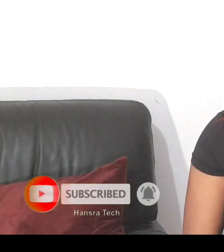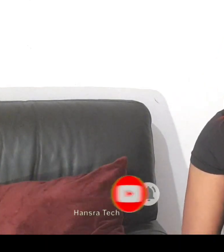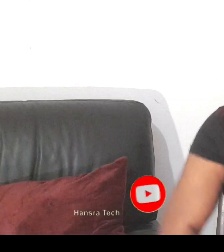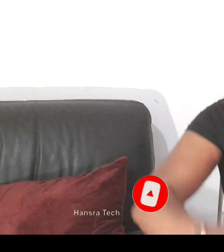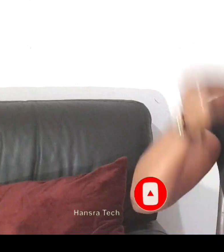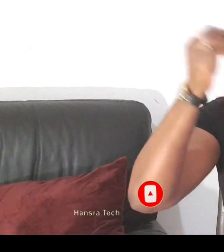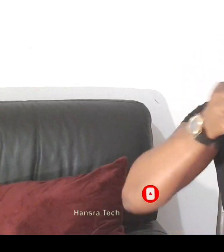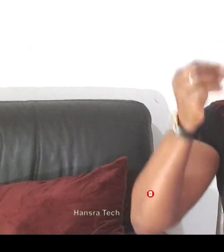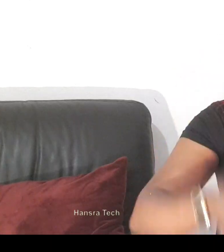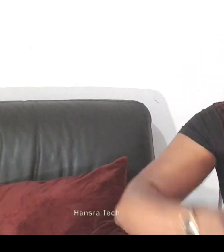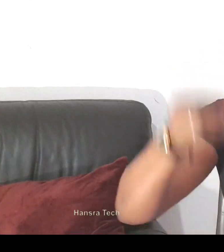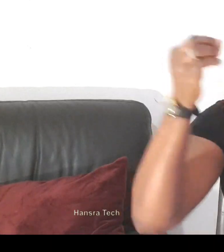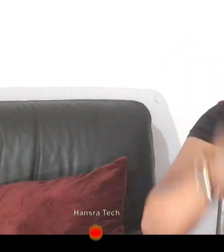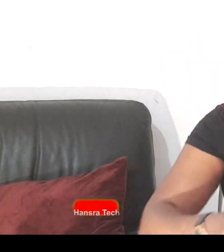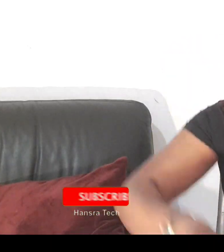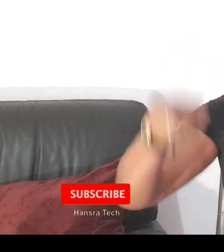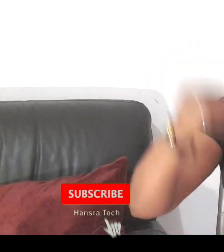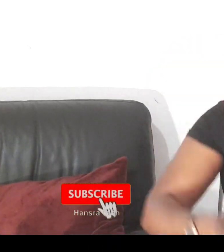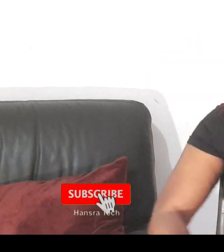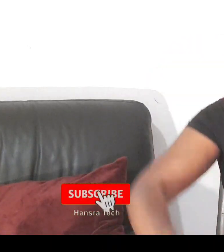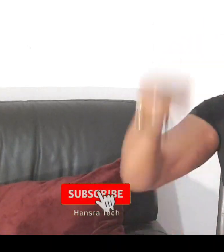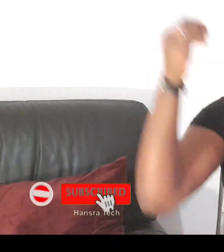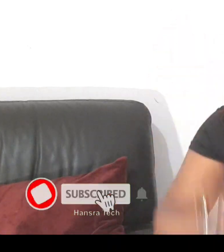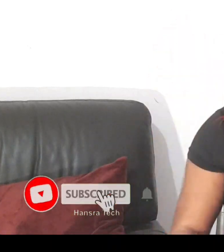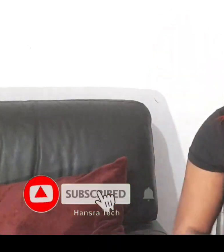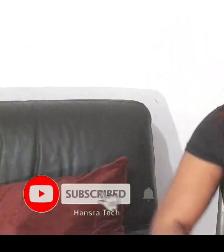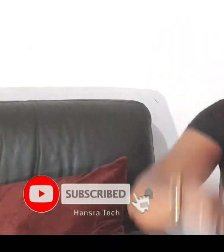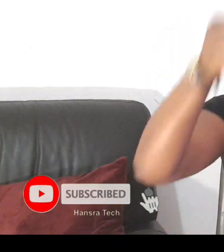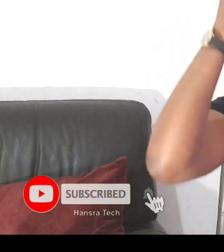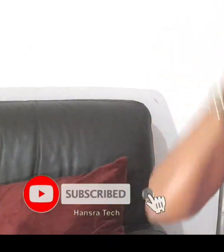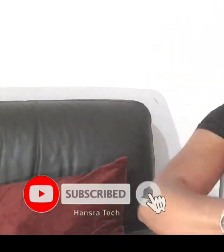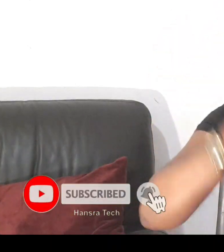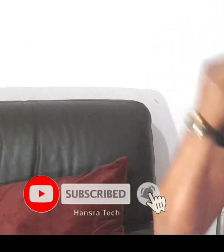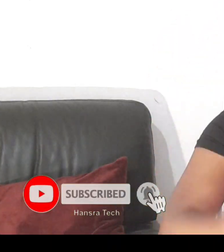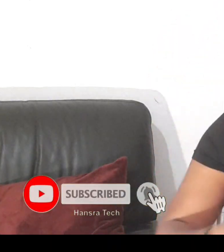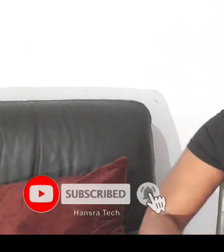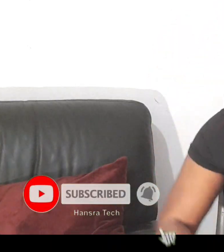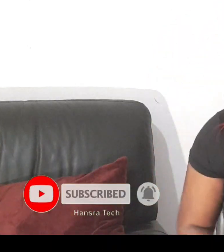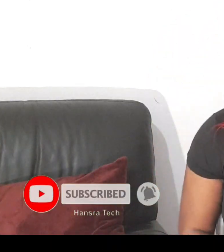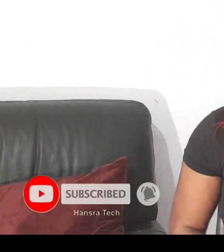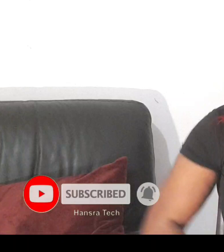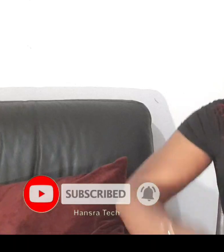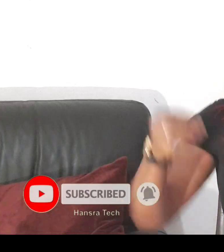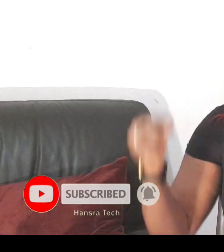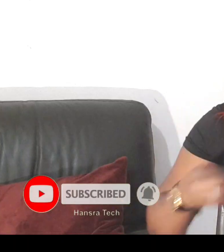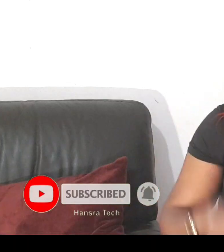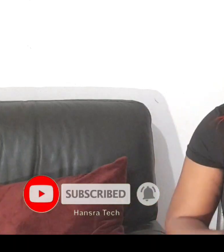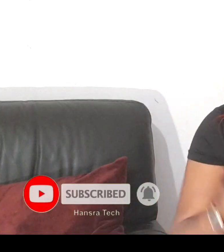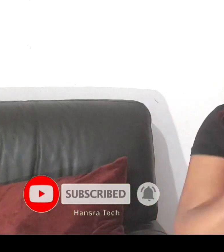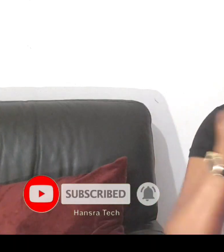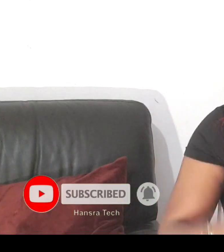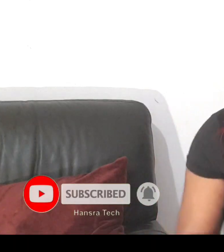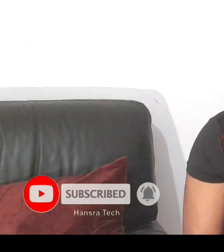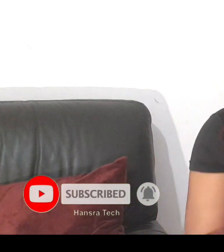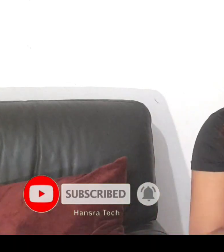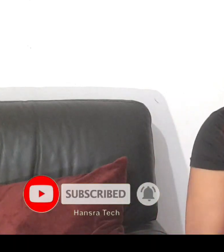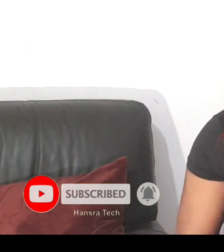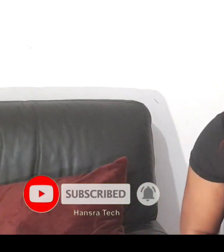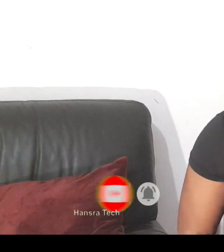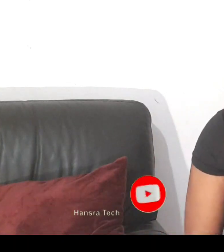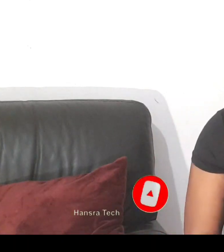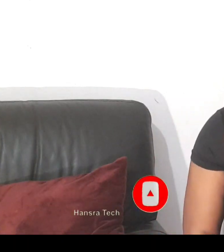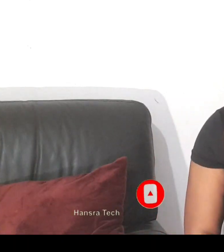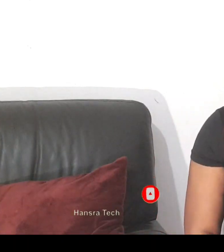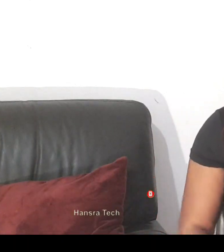problem we we just you we want only one person to be rich you don't you don't have to carry people alone that is the problem with nigeria's